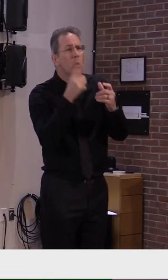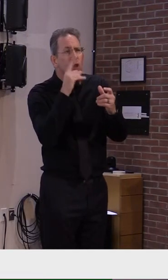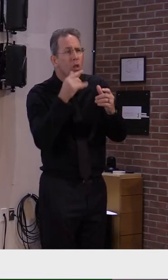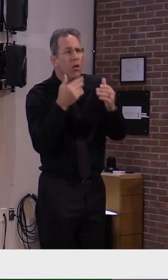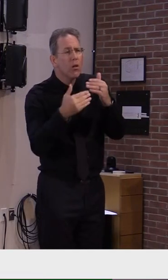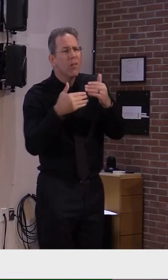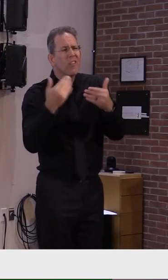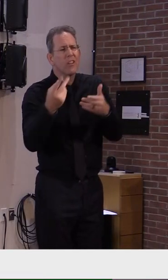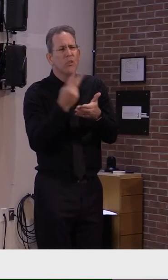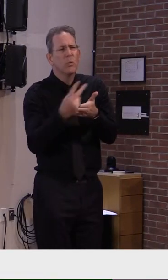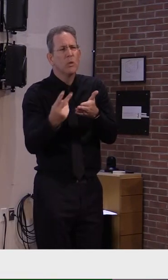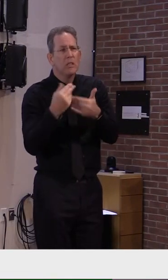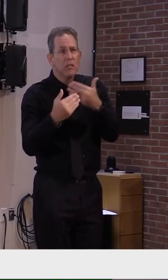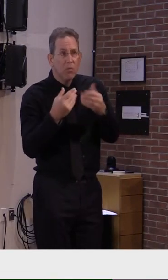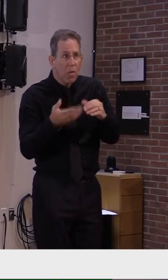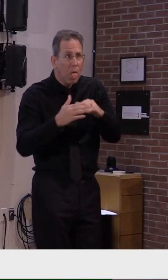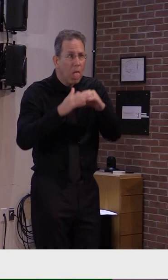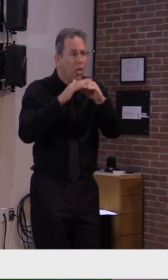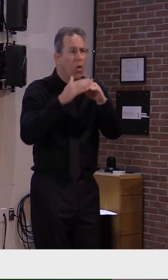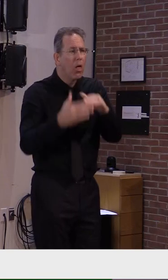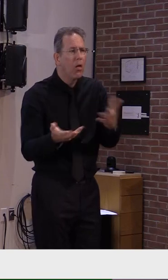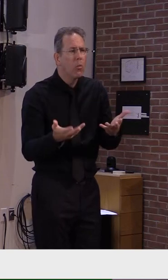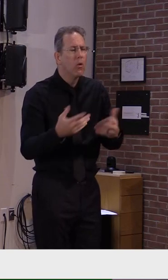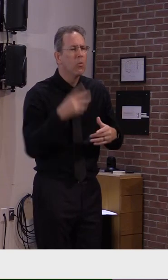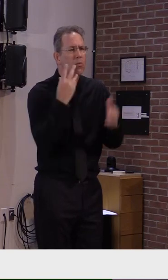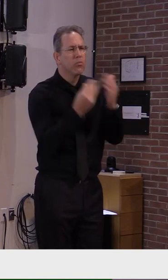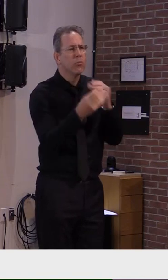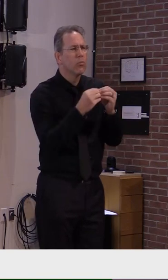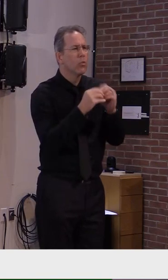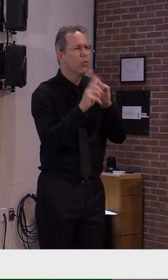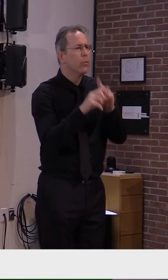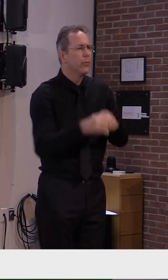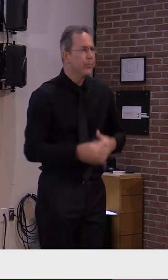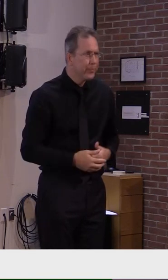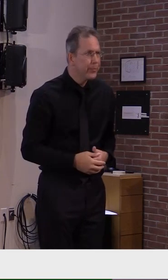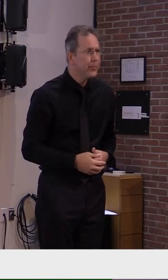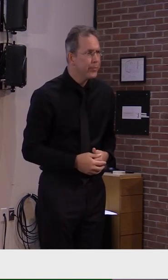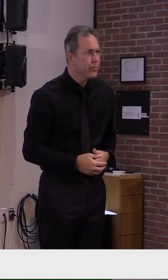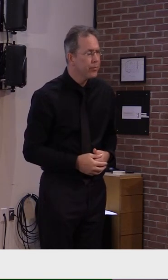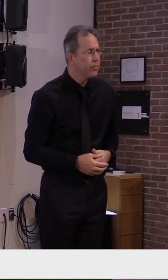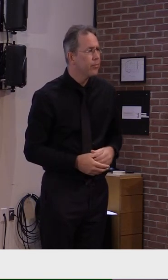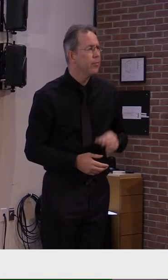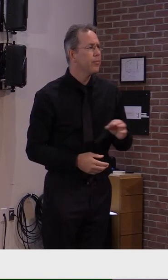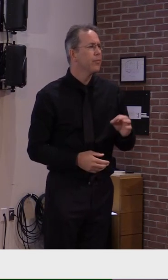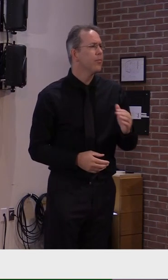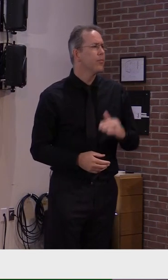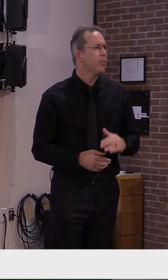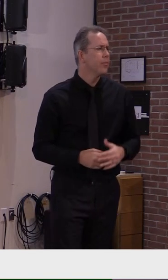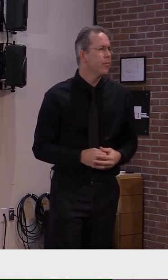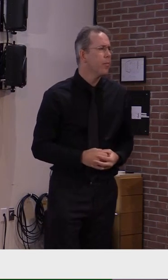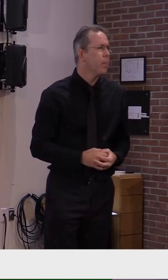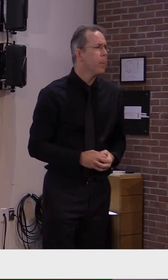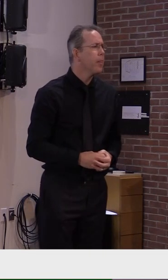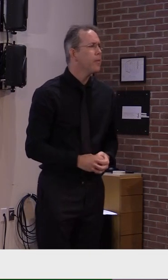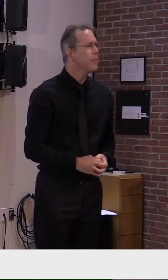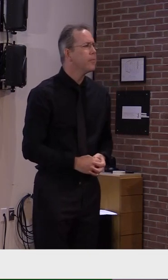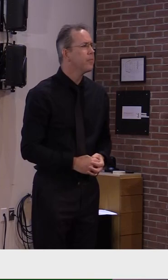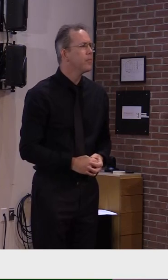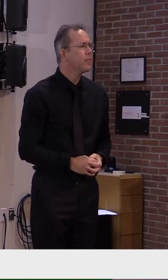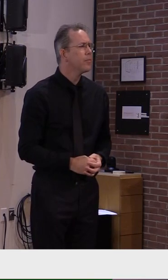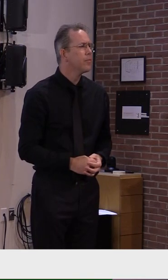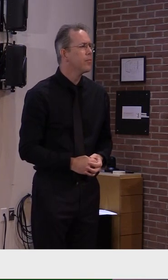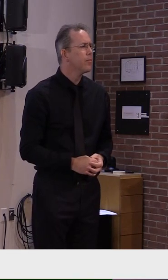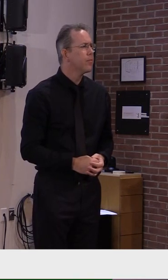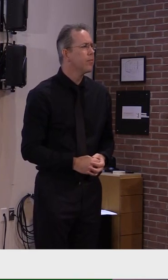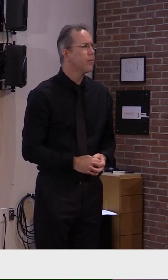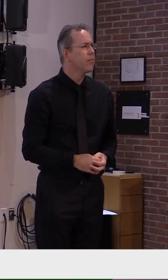Yeah, I think I would find that helpful. And, you know, if you have any updates on the PPE and ventilators as well, I know that we were